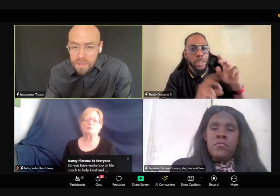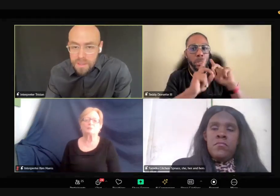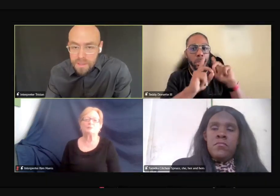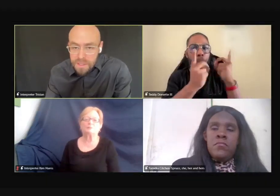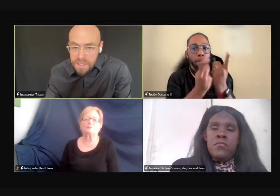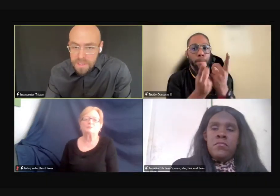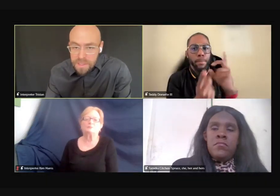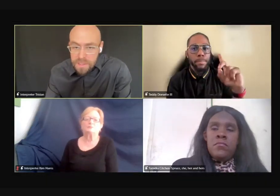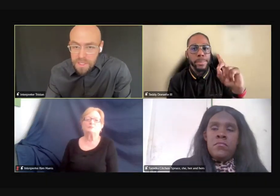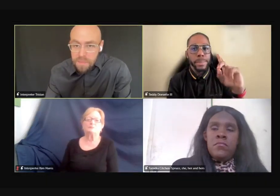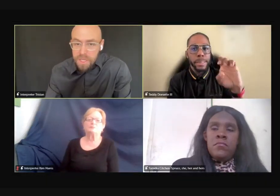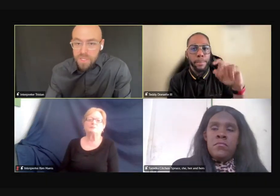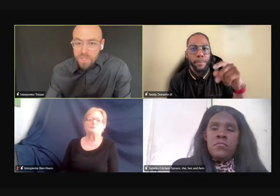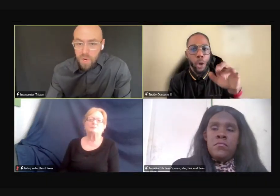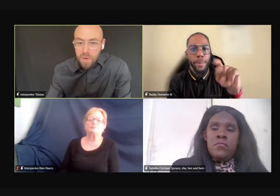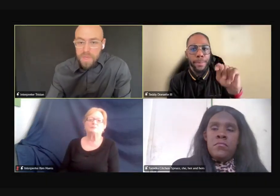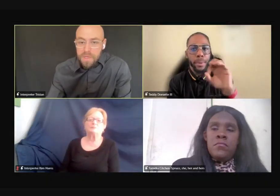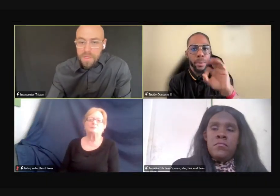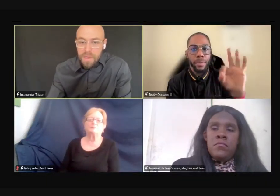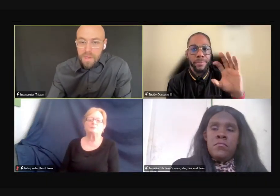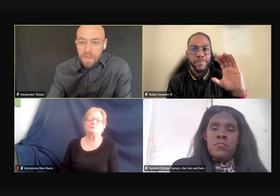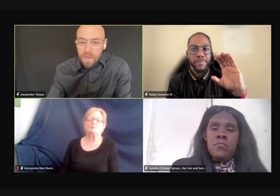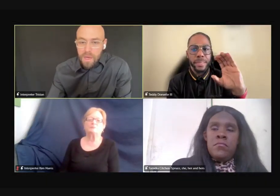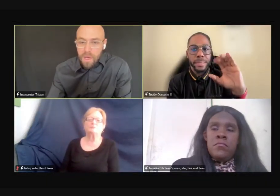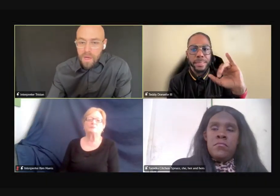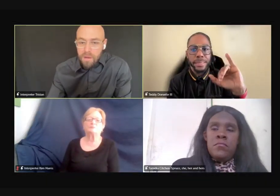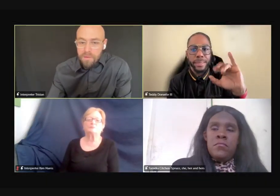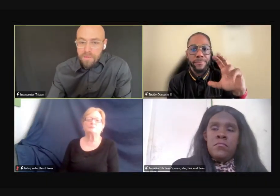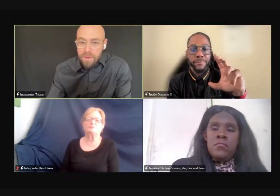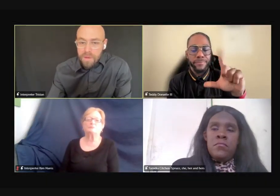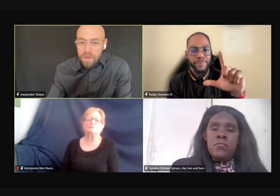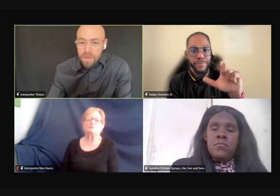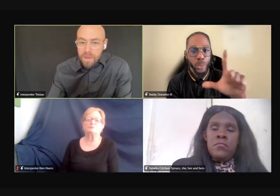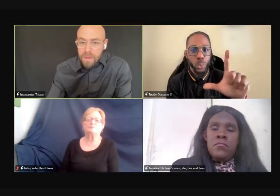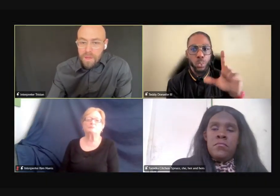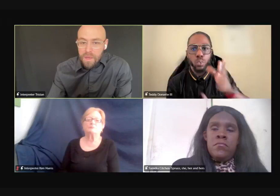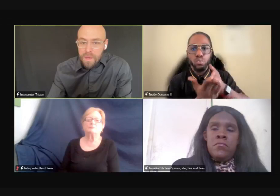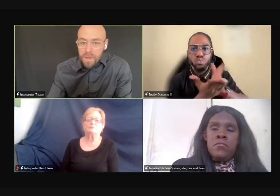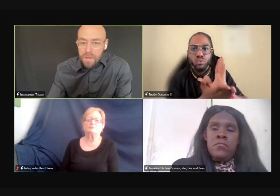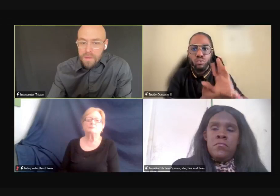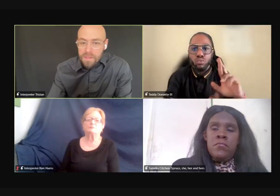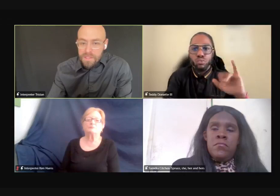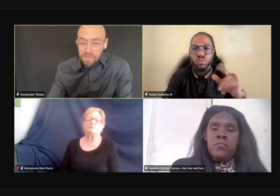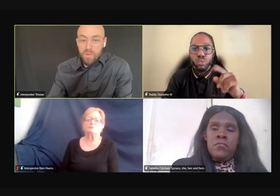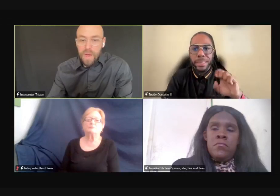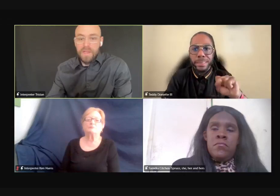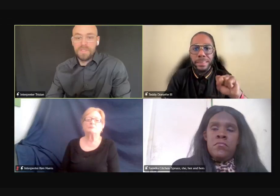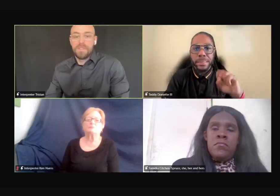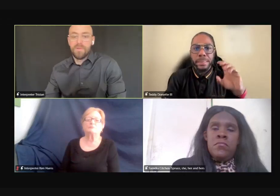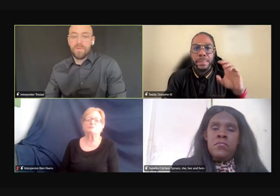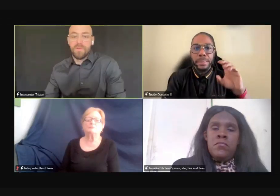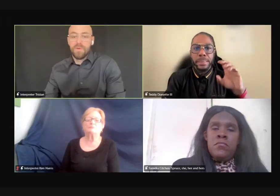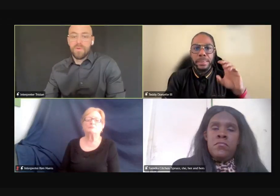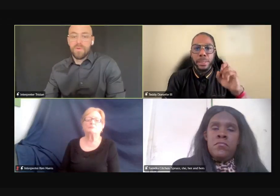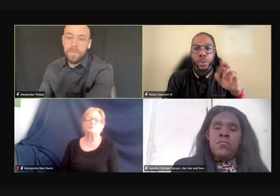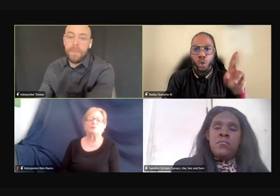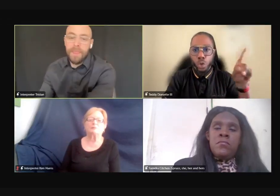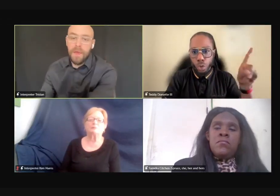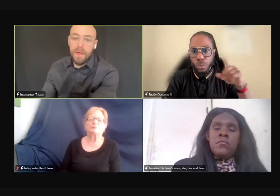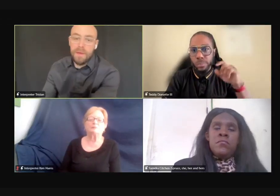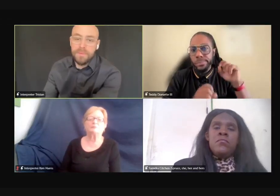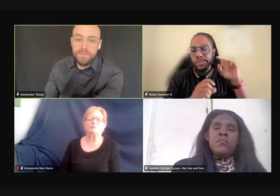C-Mish Department of Civil Rights, Civil Rights,